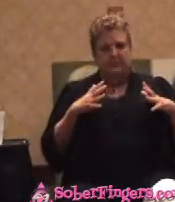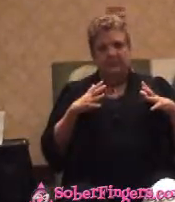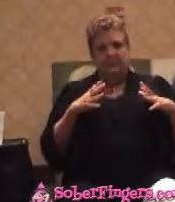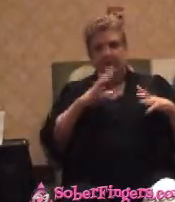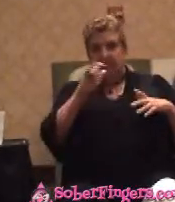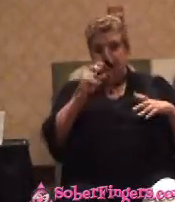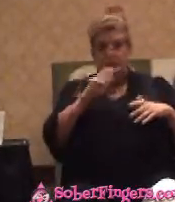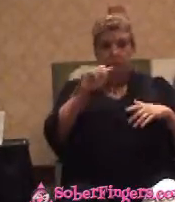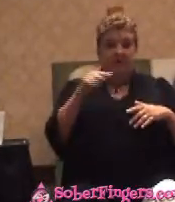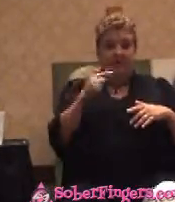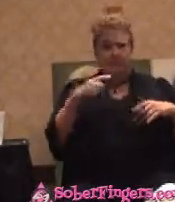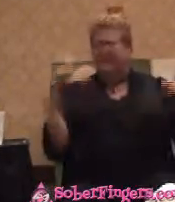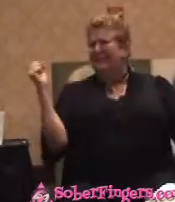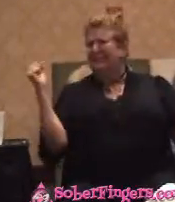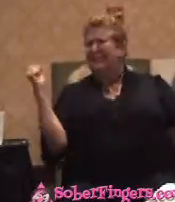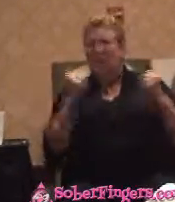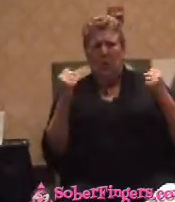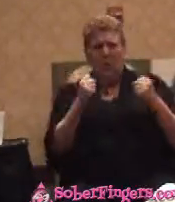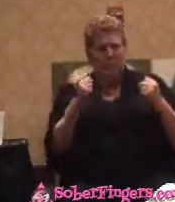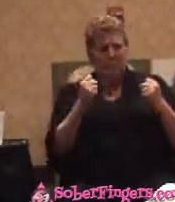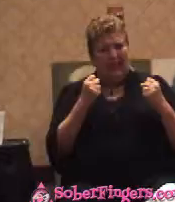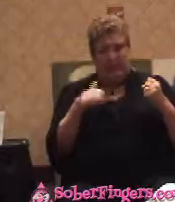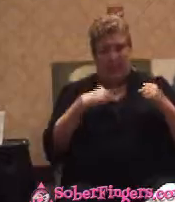1st. It's cold and hell. And I'm sweating in the house and outside.